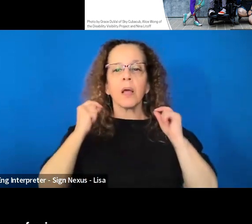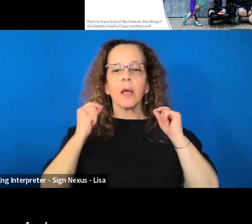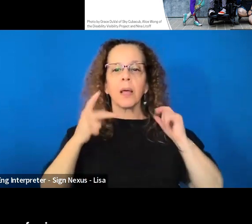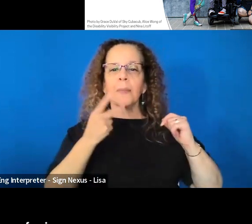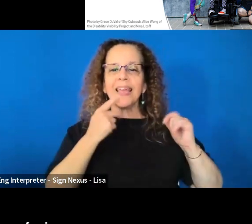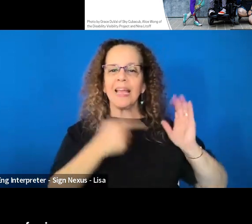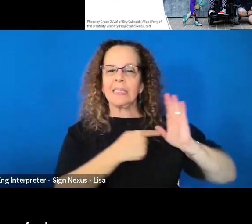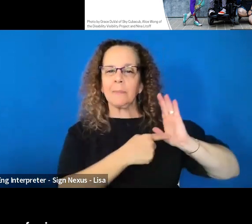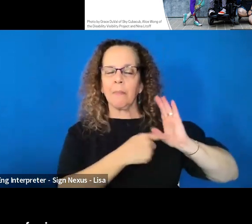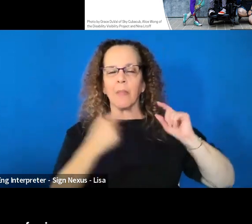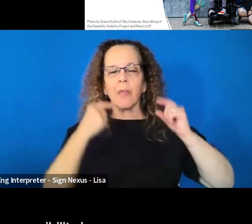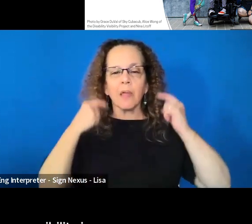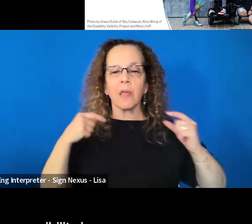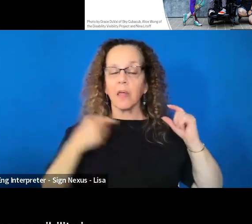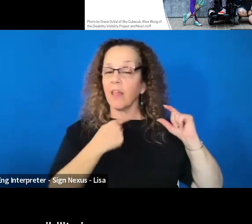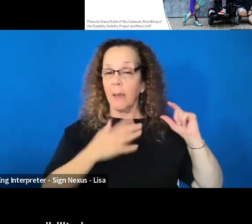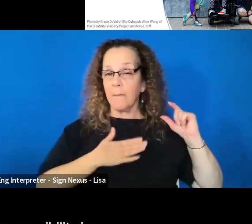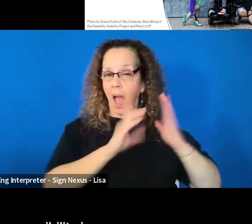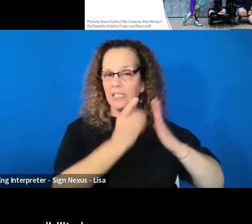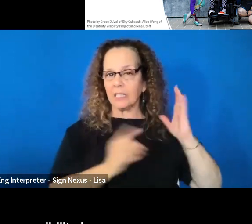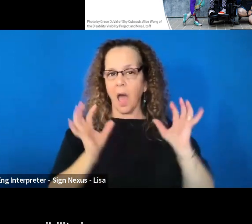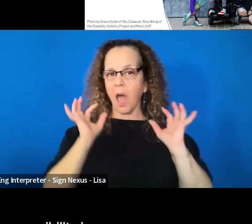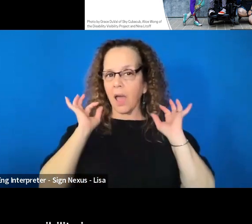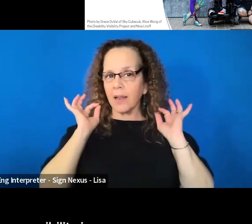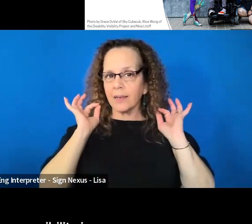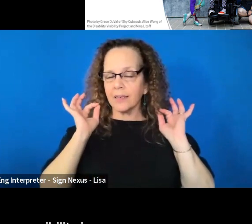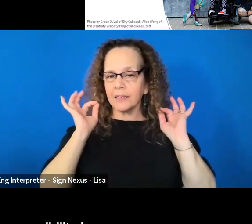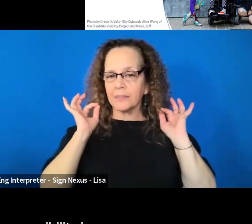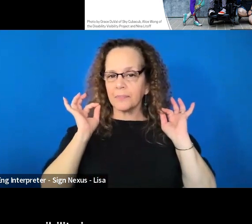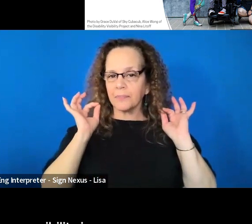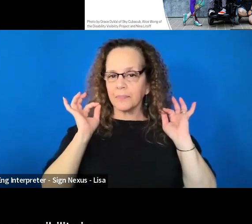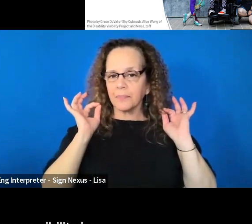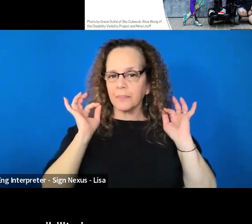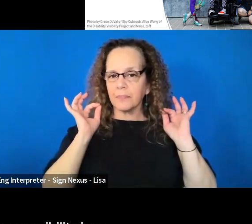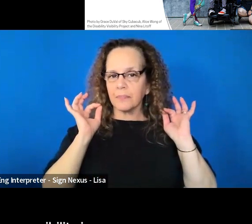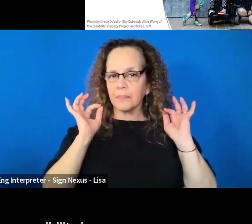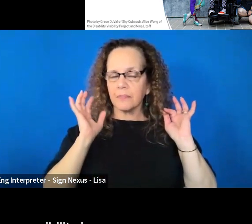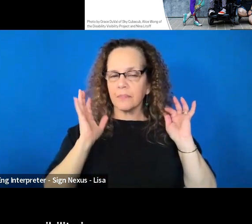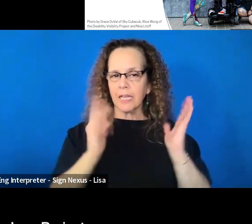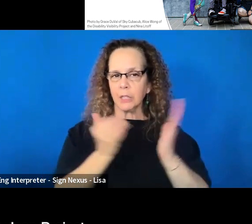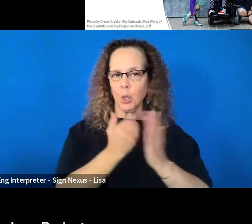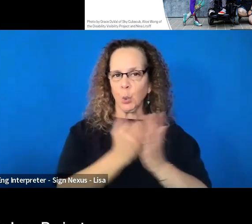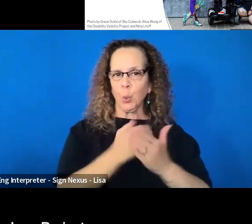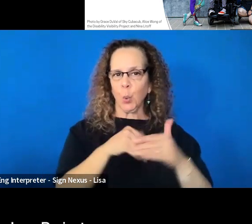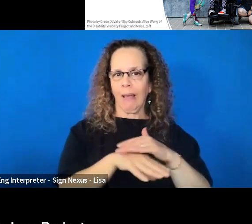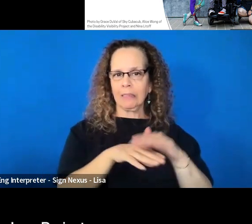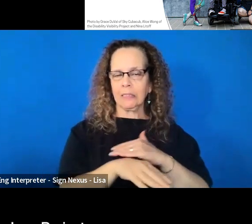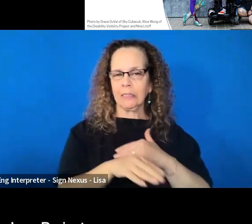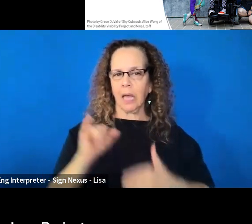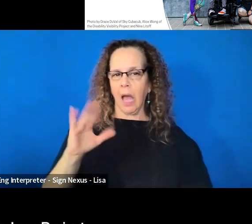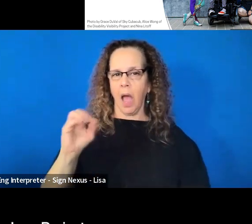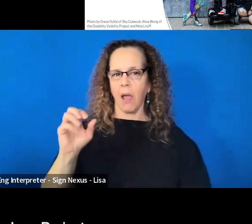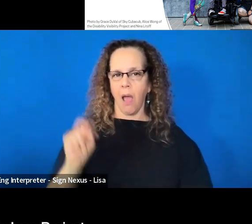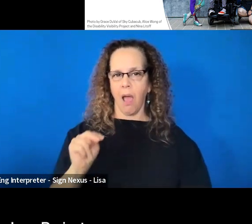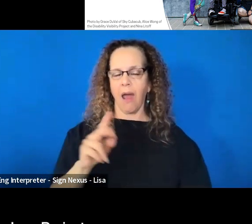a design of mine that includes the newer accessibility icon from the accessibility